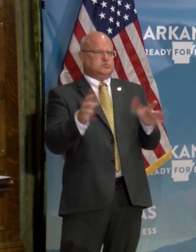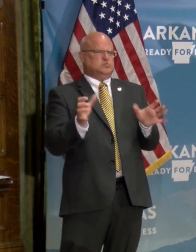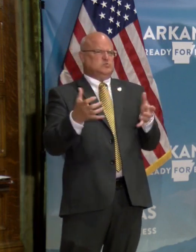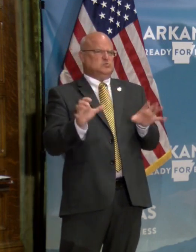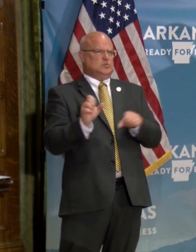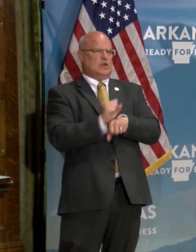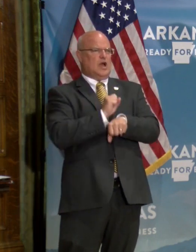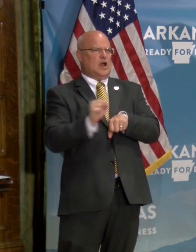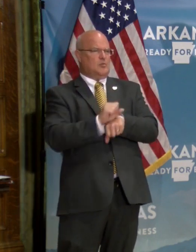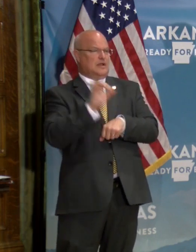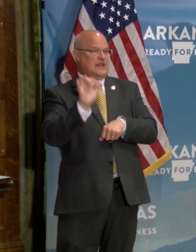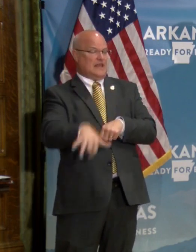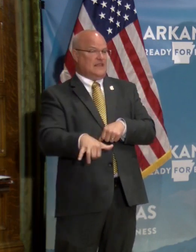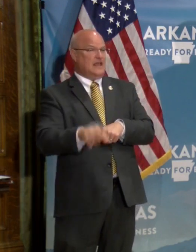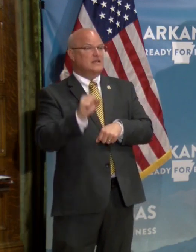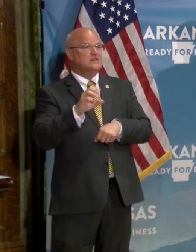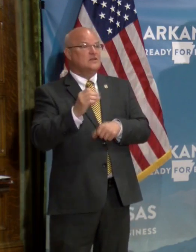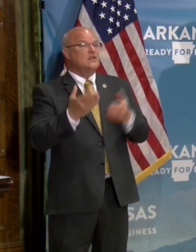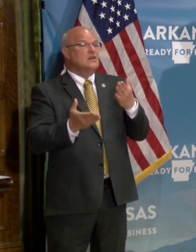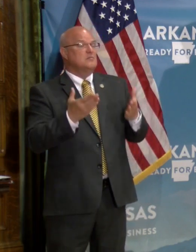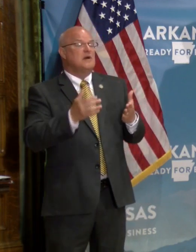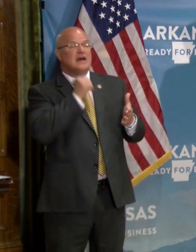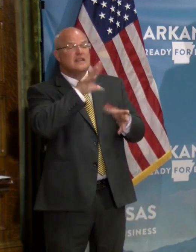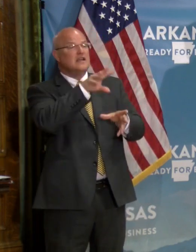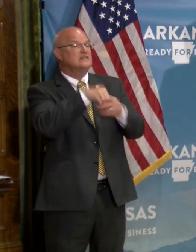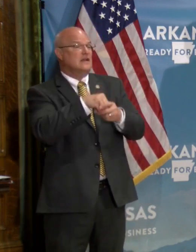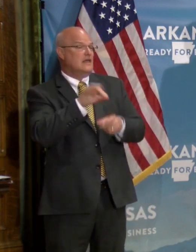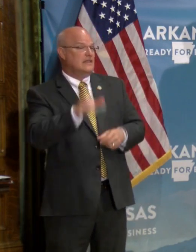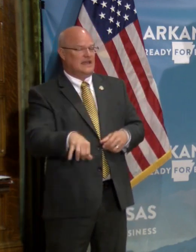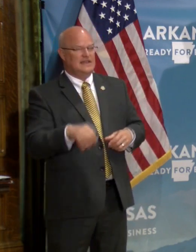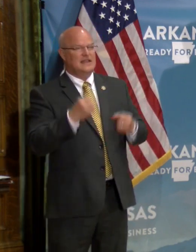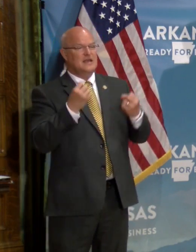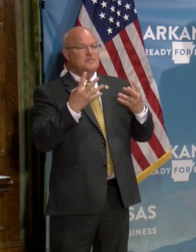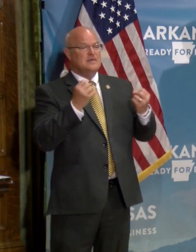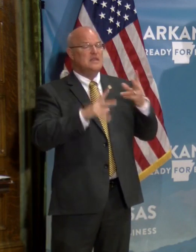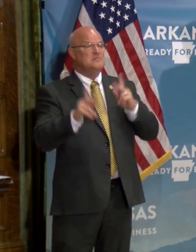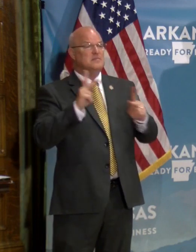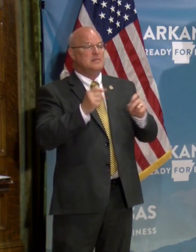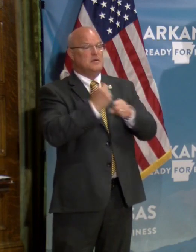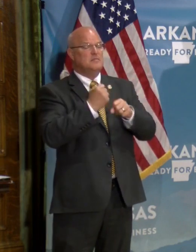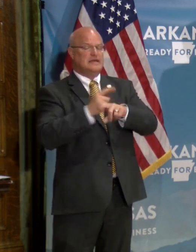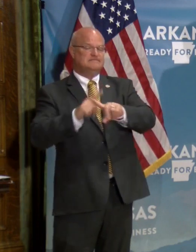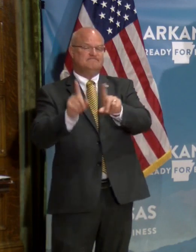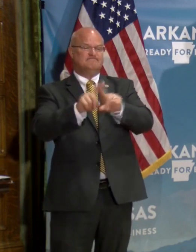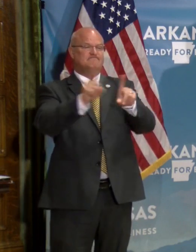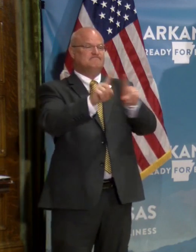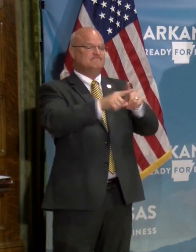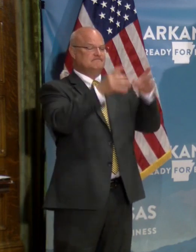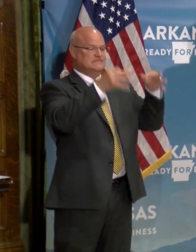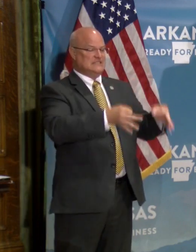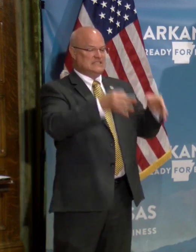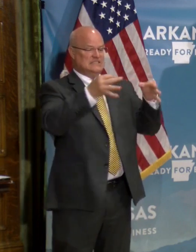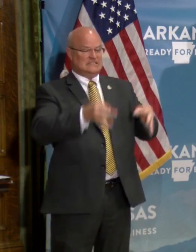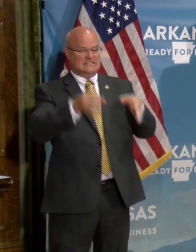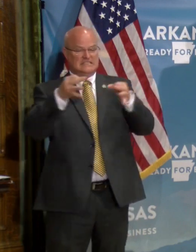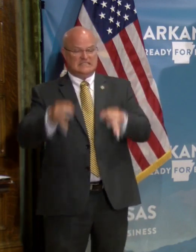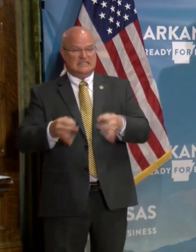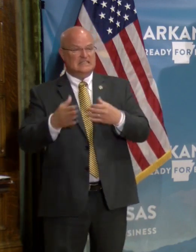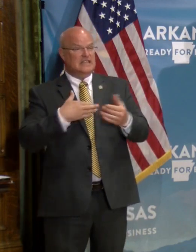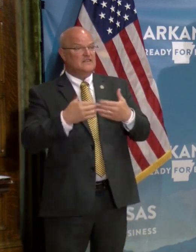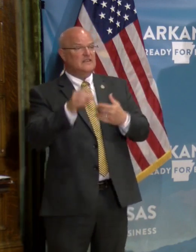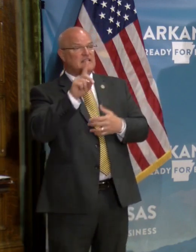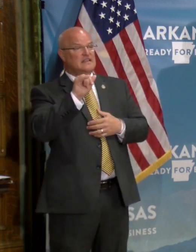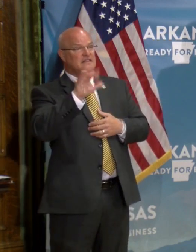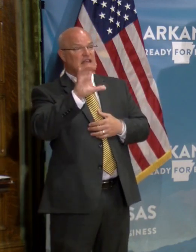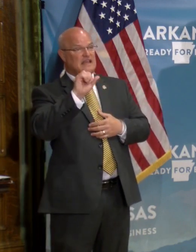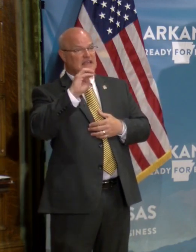don't want to operate in this fashion. And so they might not engage in it. A lot of people are going to make different decisions, even in the day camp